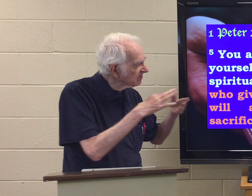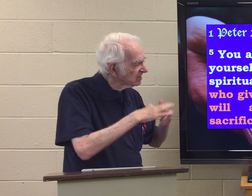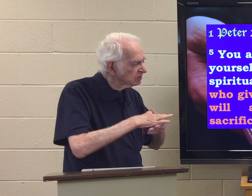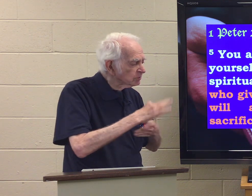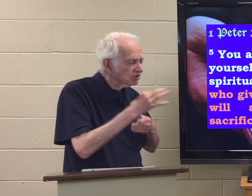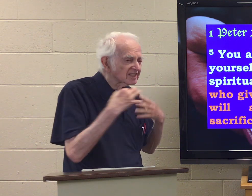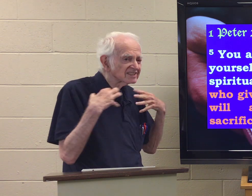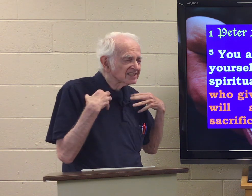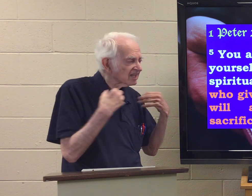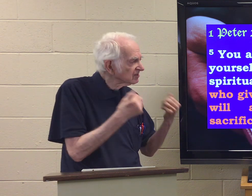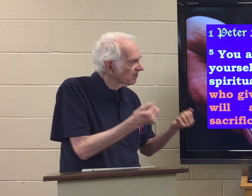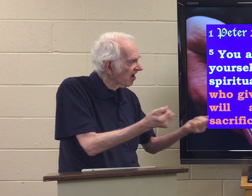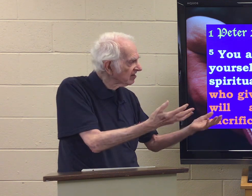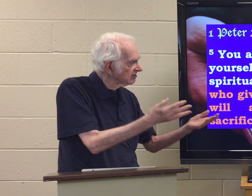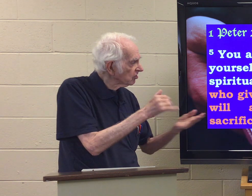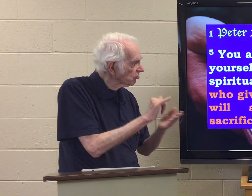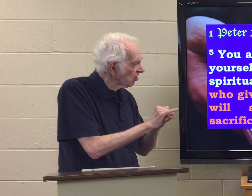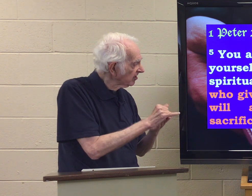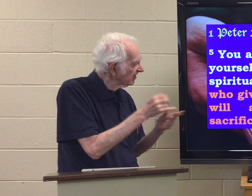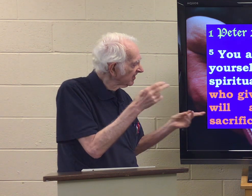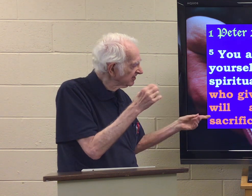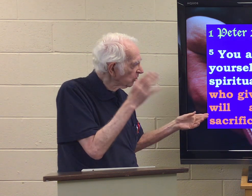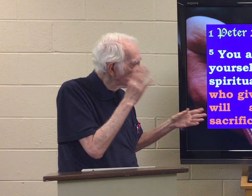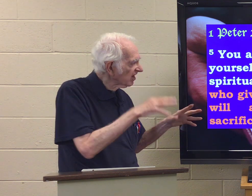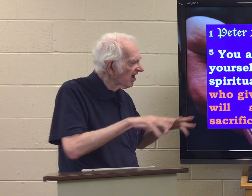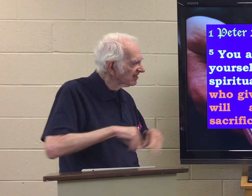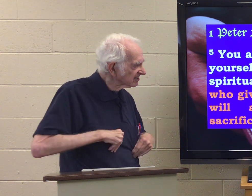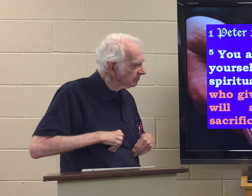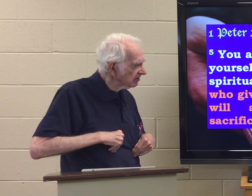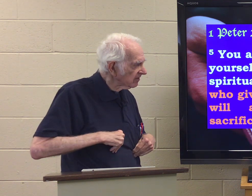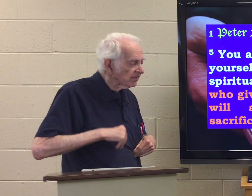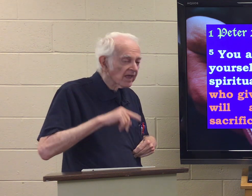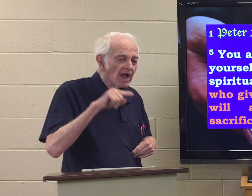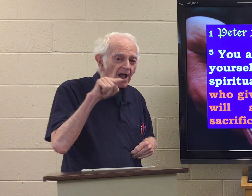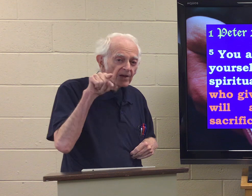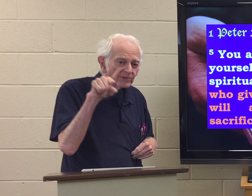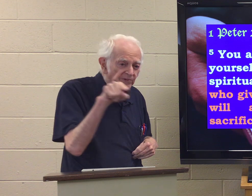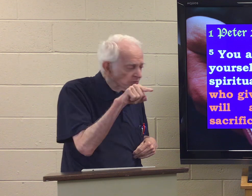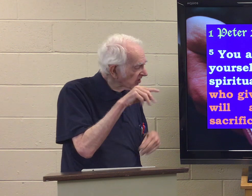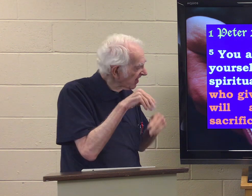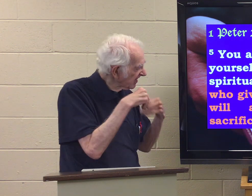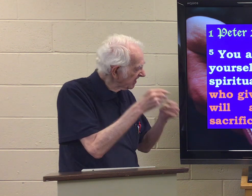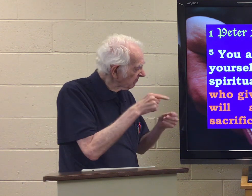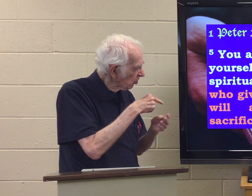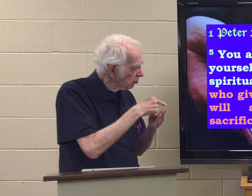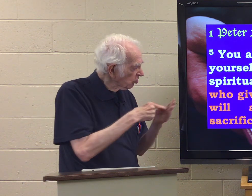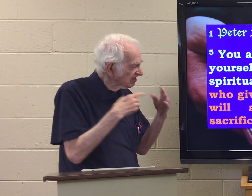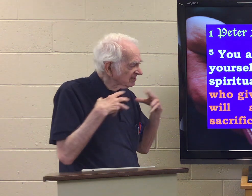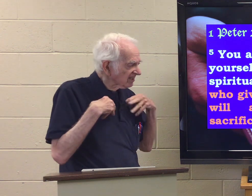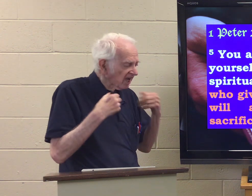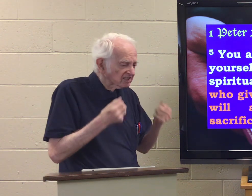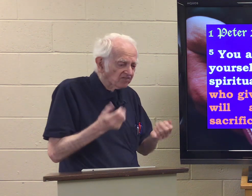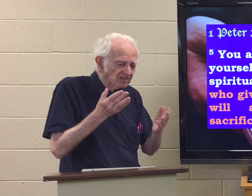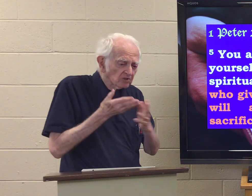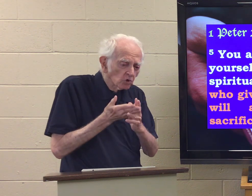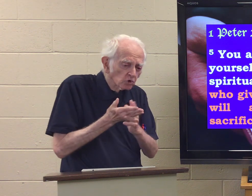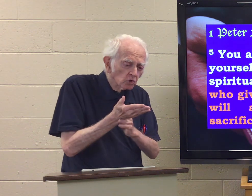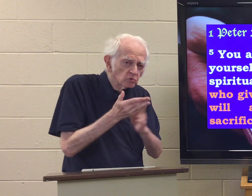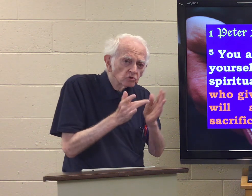spiritual sacrifices that He will accept. You give those sacrifices through